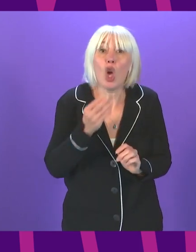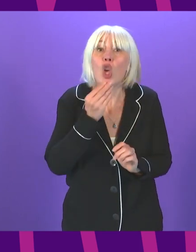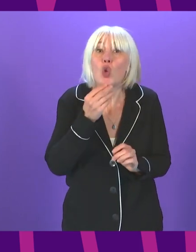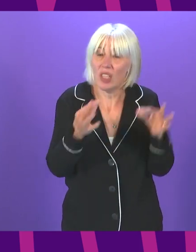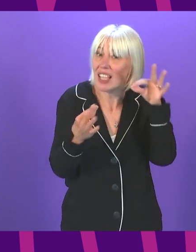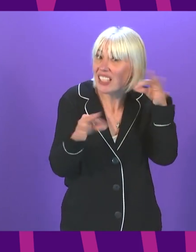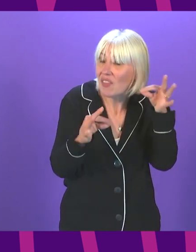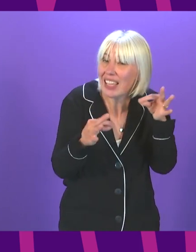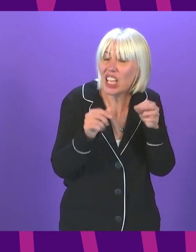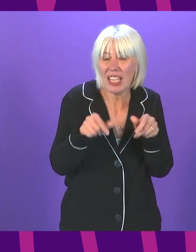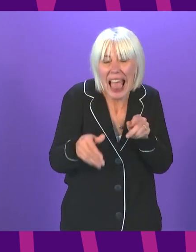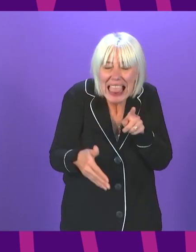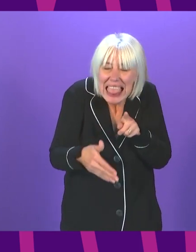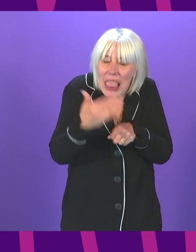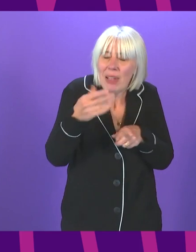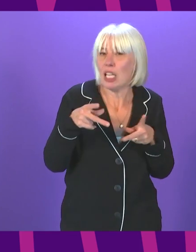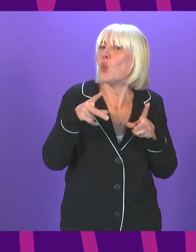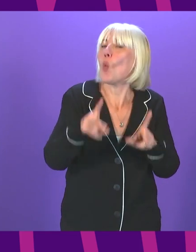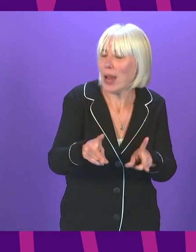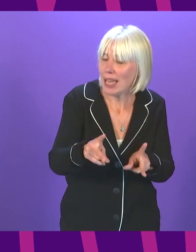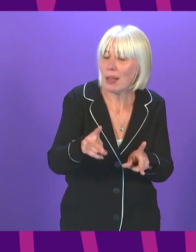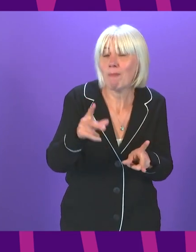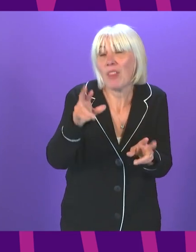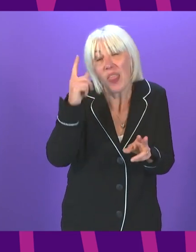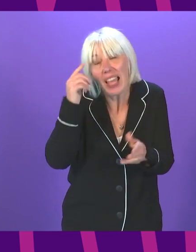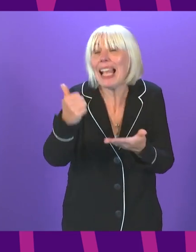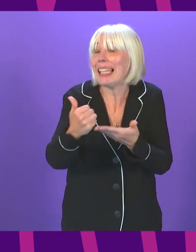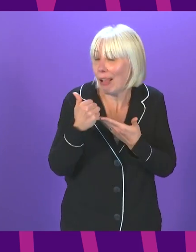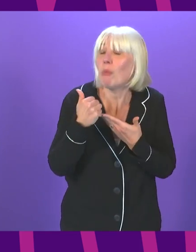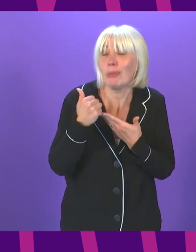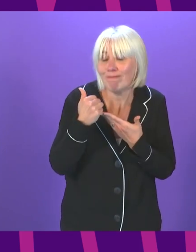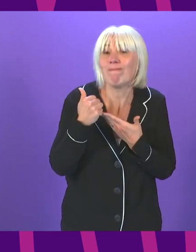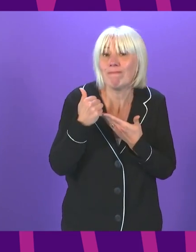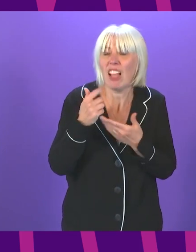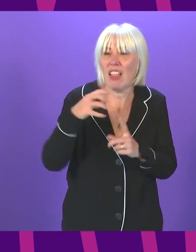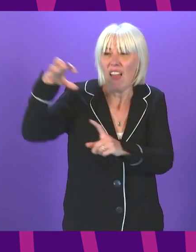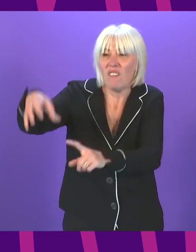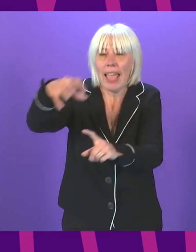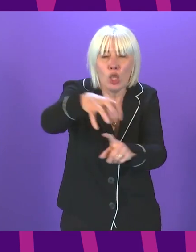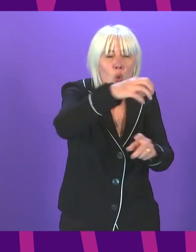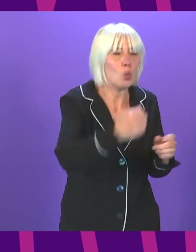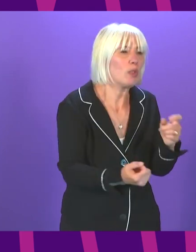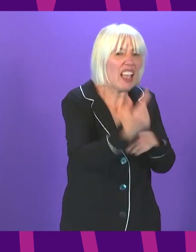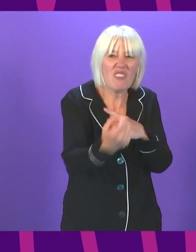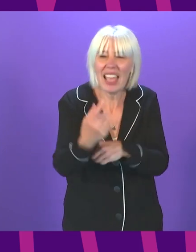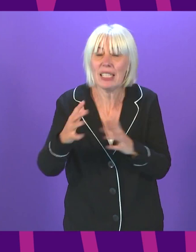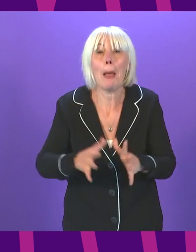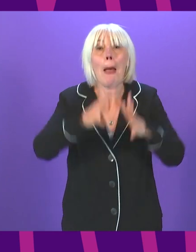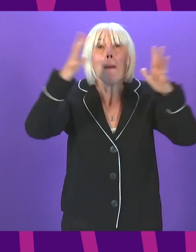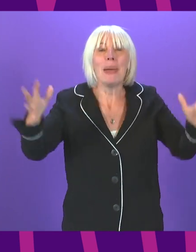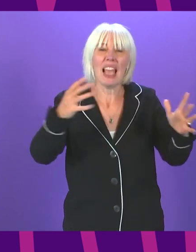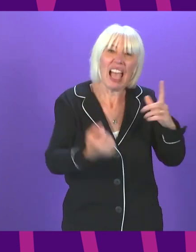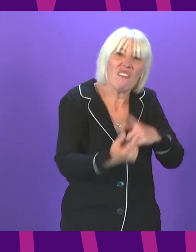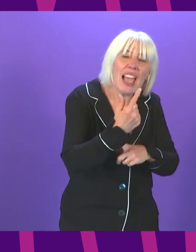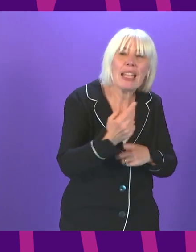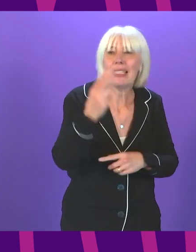in a very limited way, I think, can help us do that. The kind of venues and events that I've spoken about, large scale events